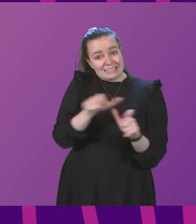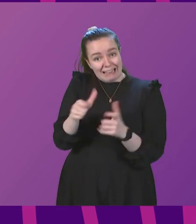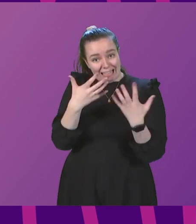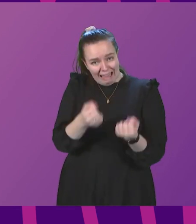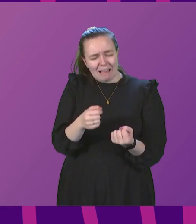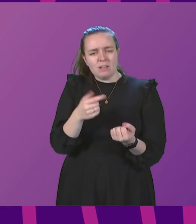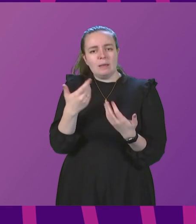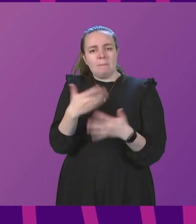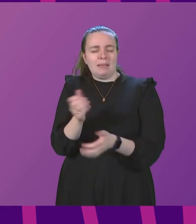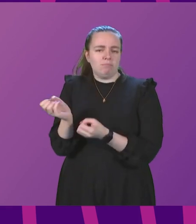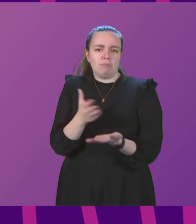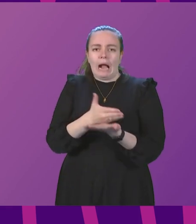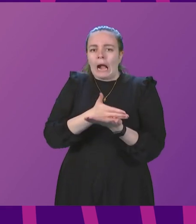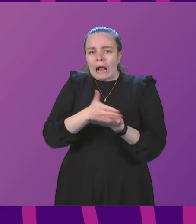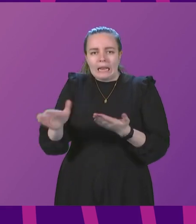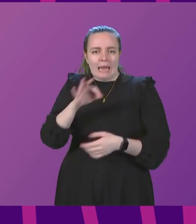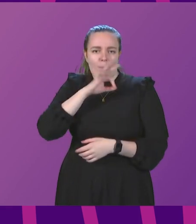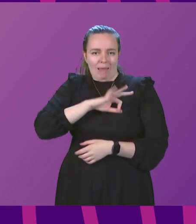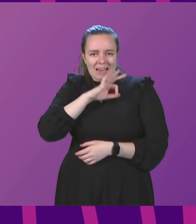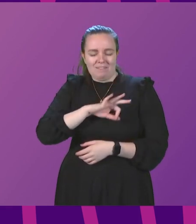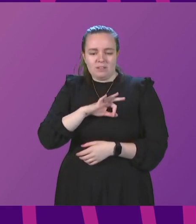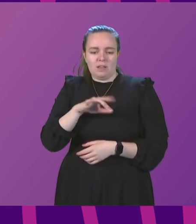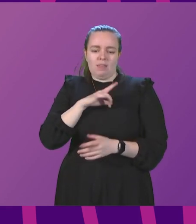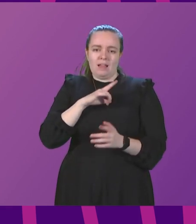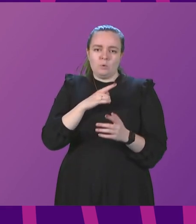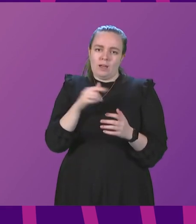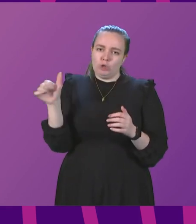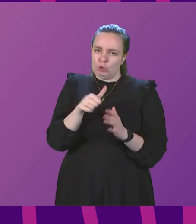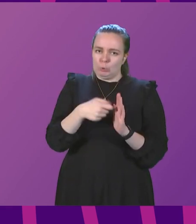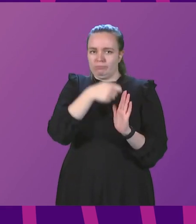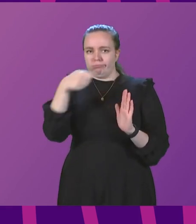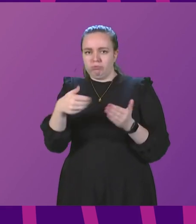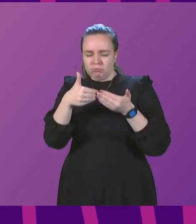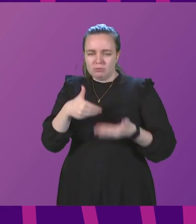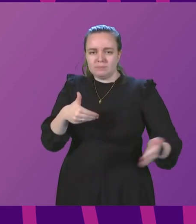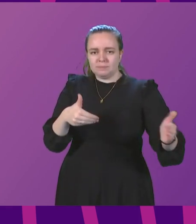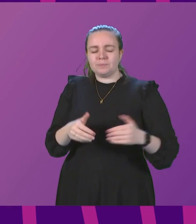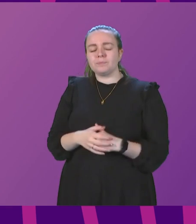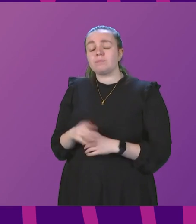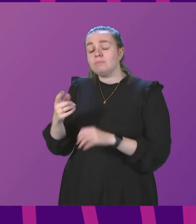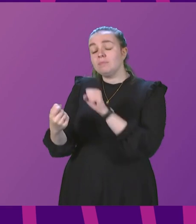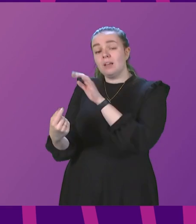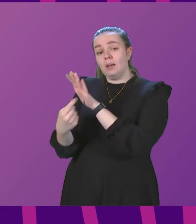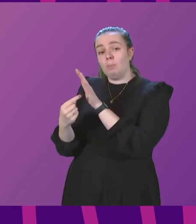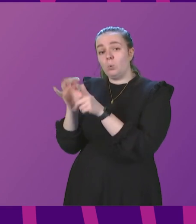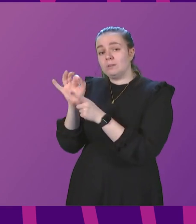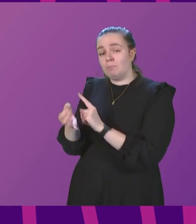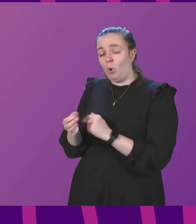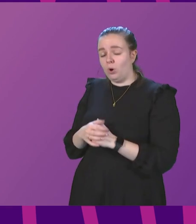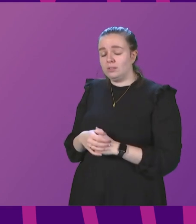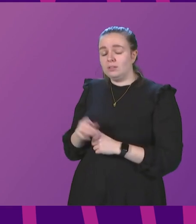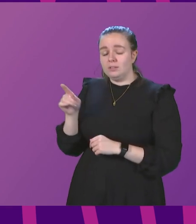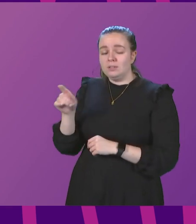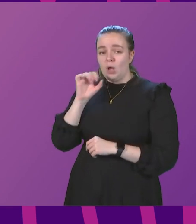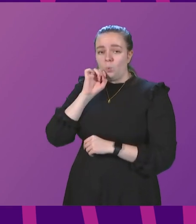first minister. And that's an important point. It is an assurance that we